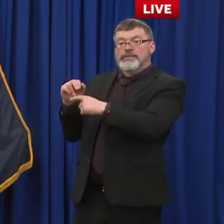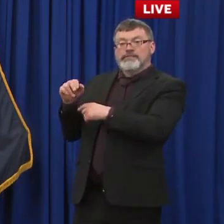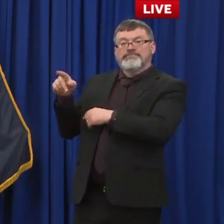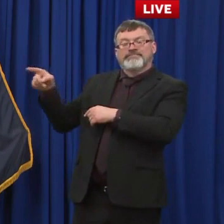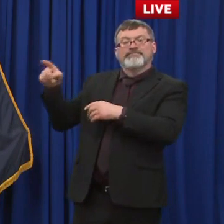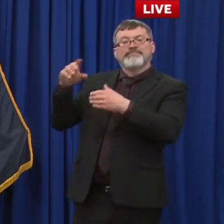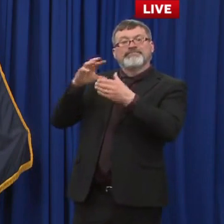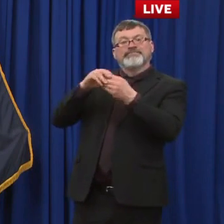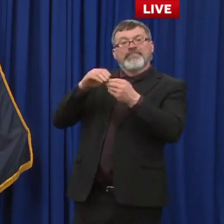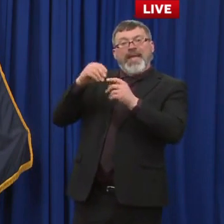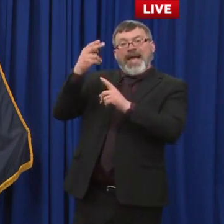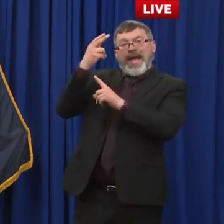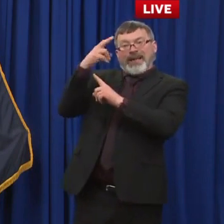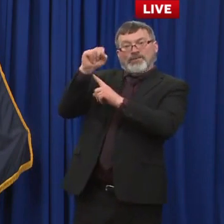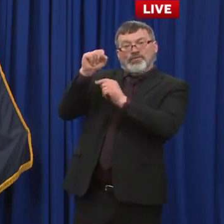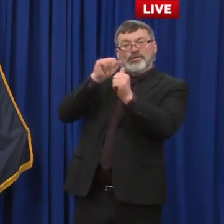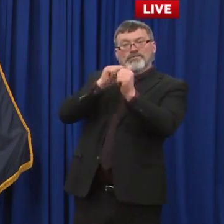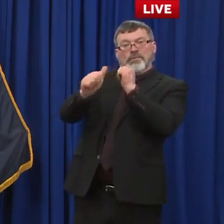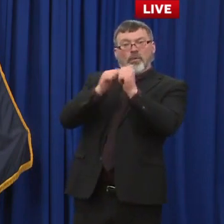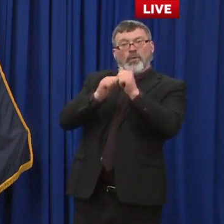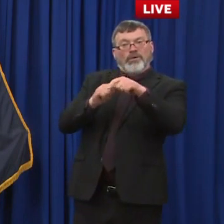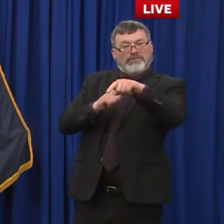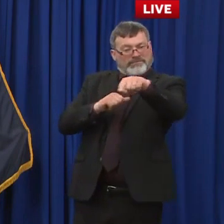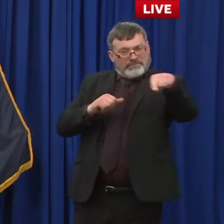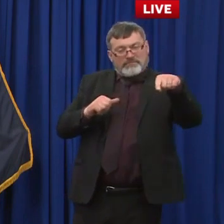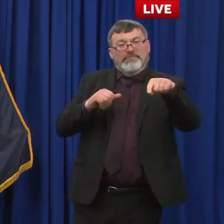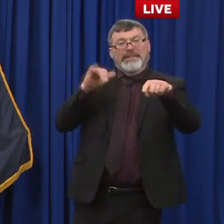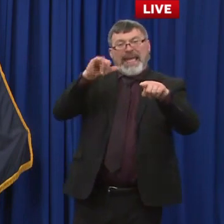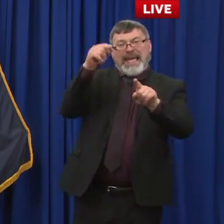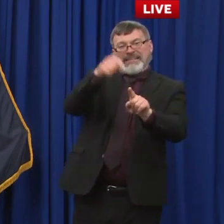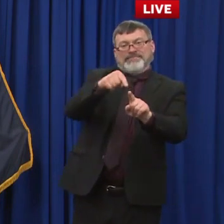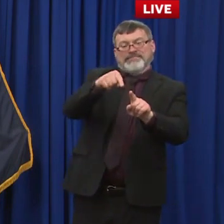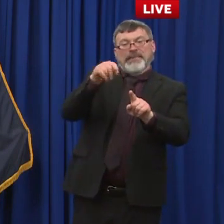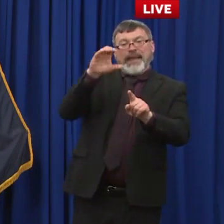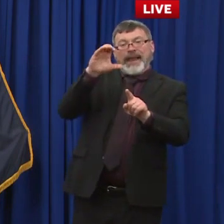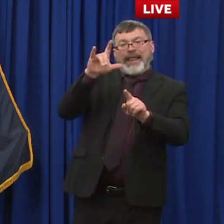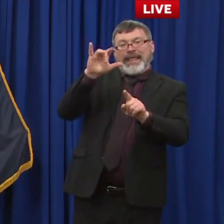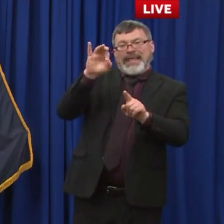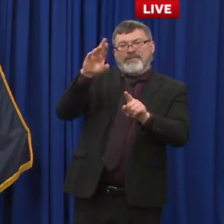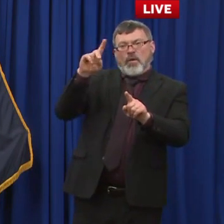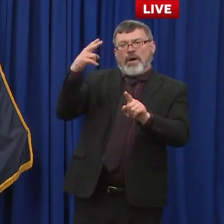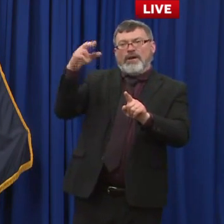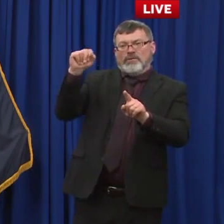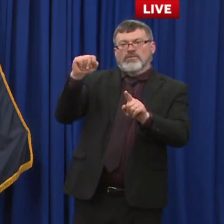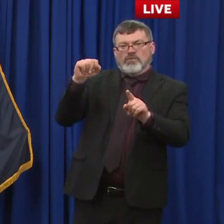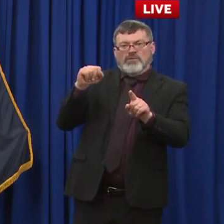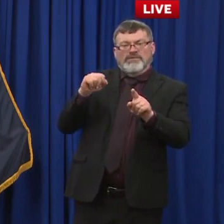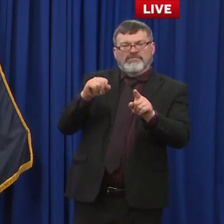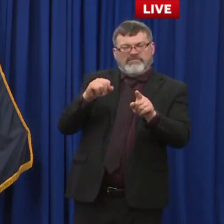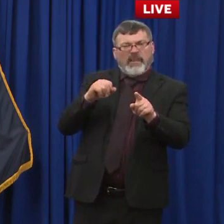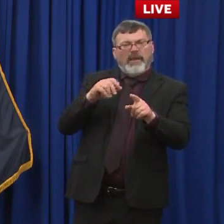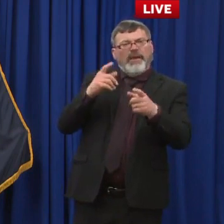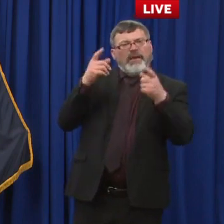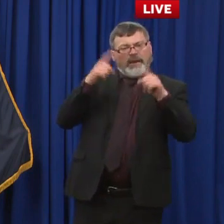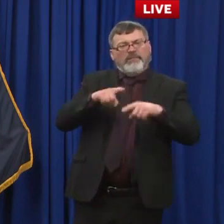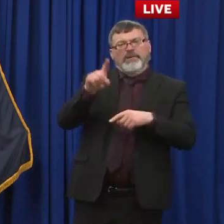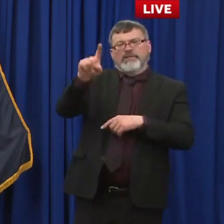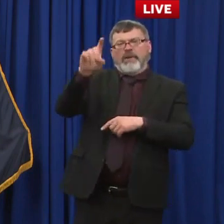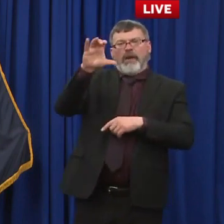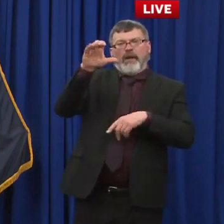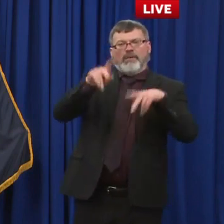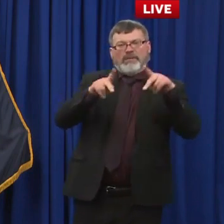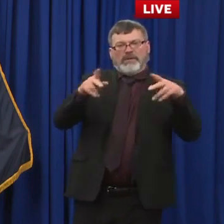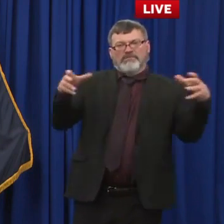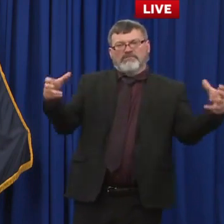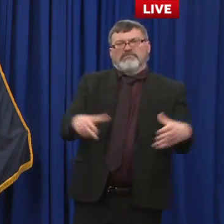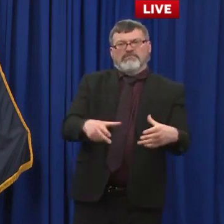sports should schools consider taking a pause with spring sports no no look i think schools have done a great job through the fall